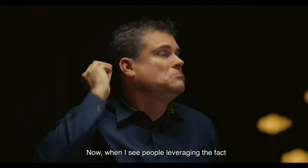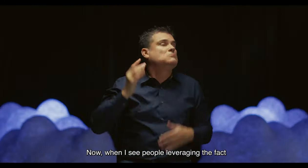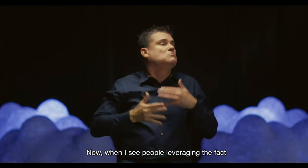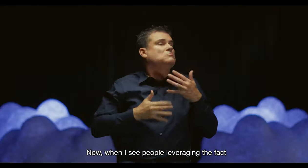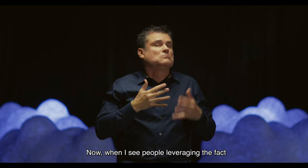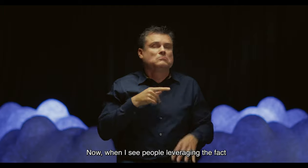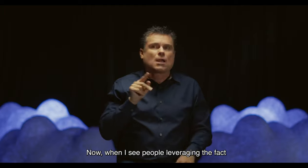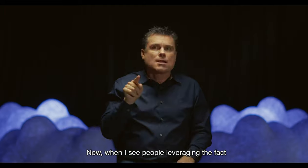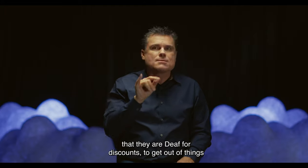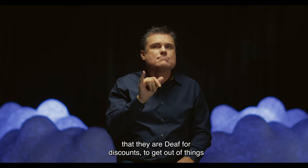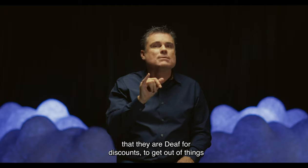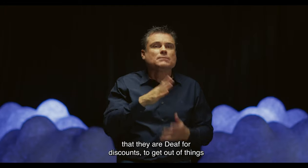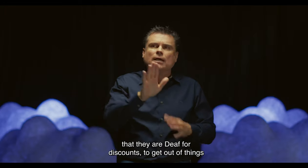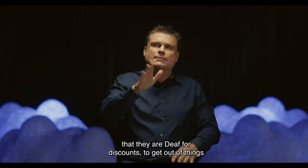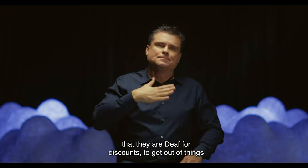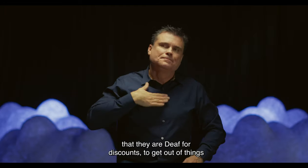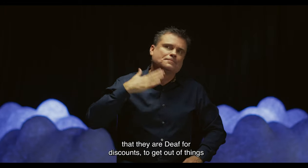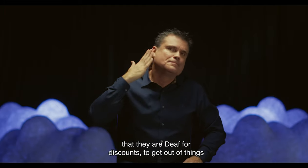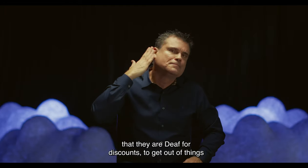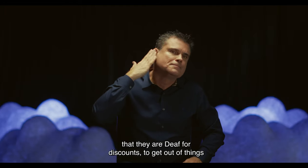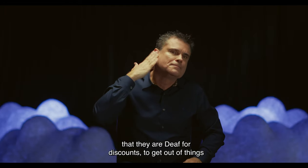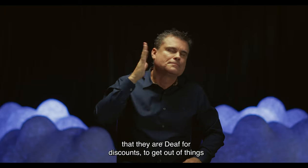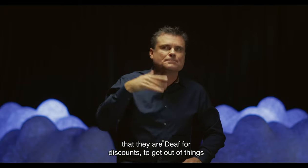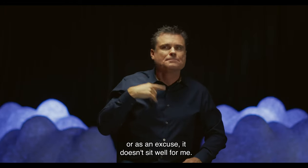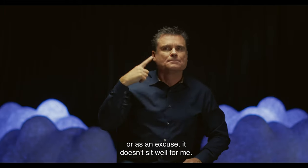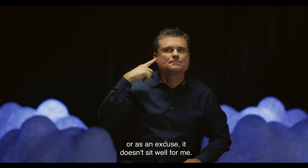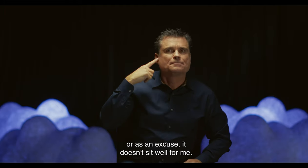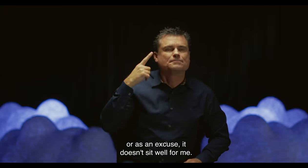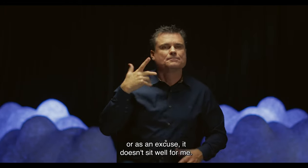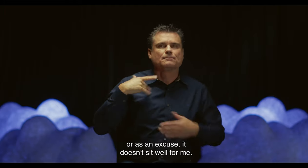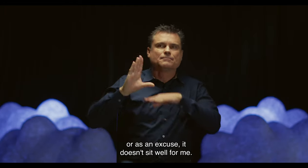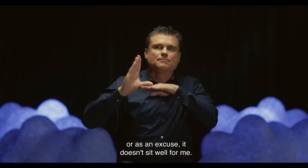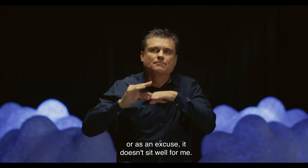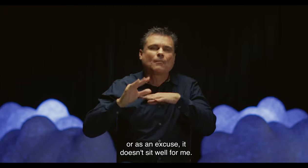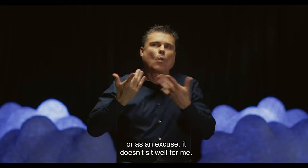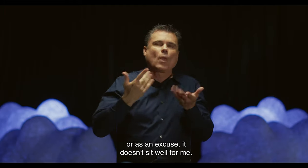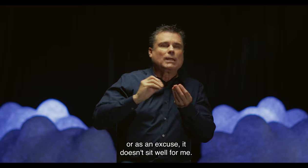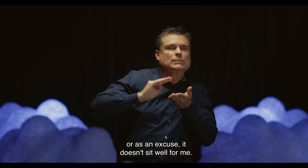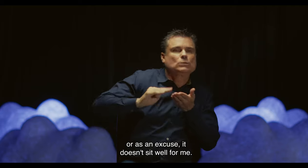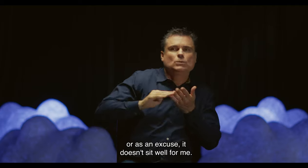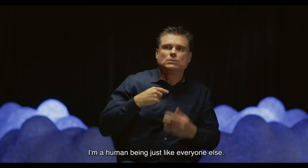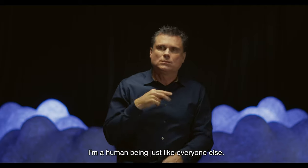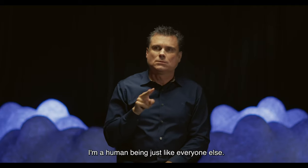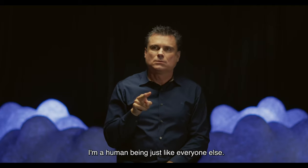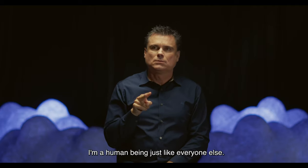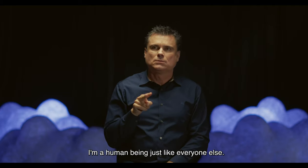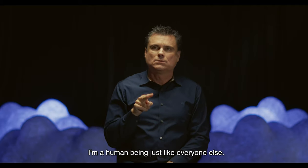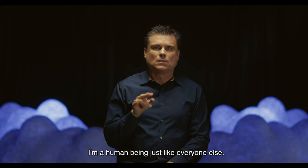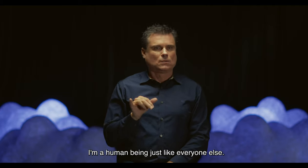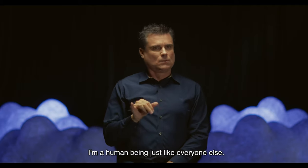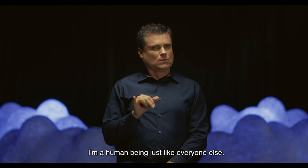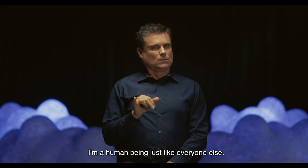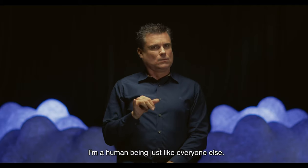Now when I see people leveraging the fact that they are deaf for discounts to get out of things or as an excuse, it doesn't sit well for me. I'm a human